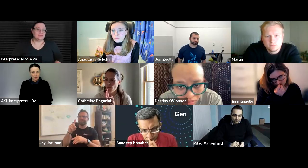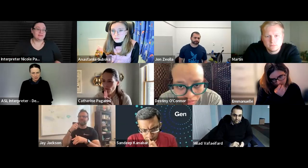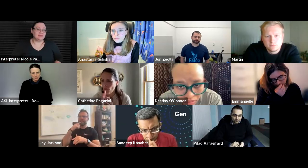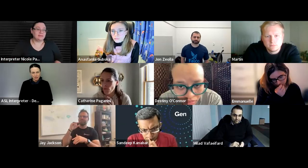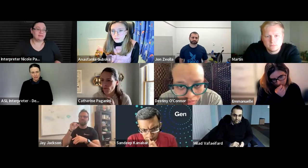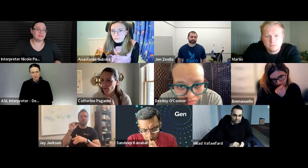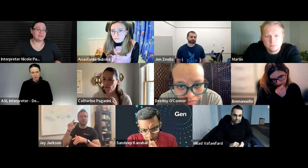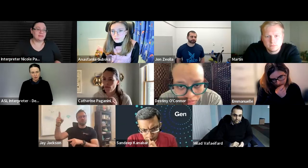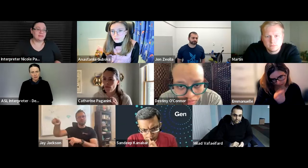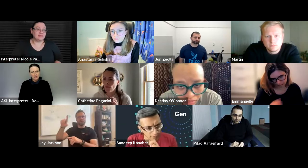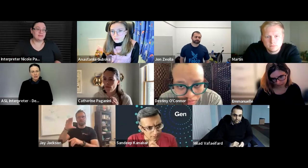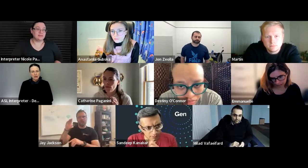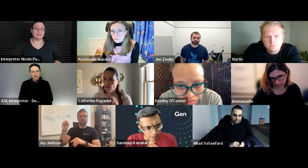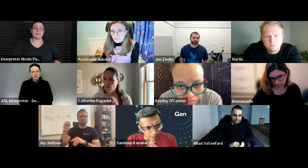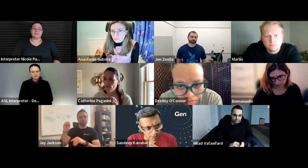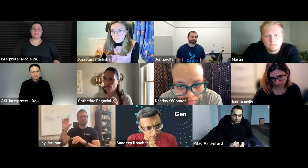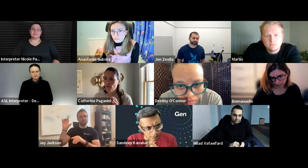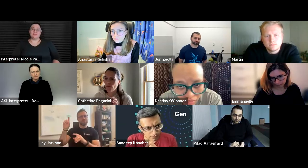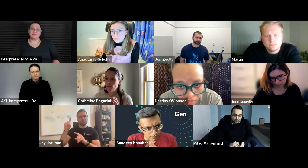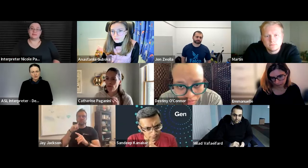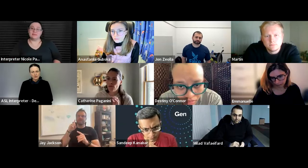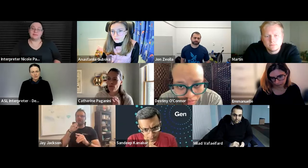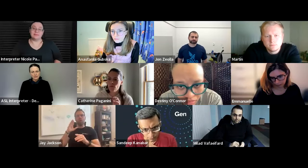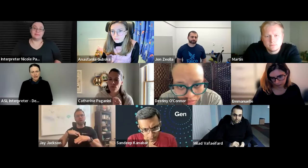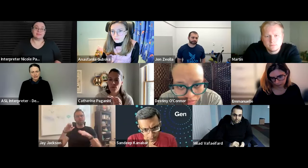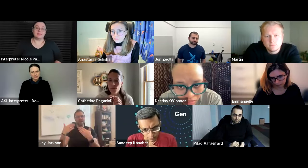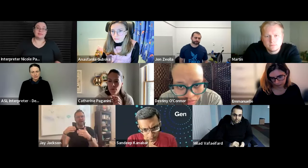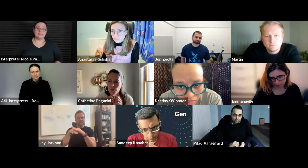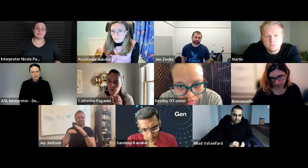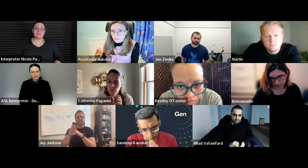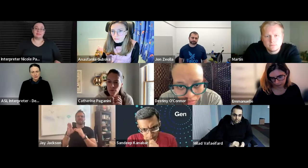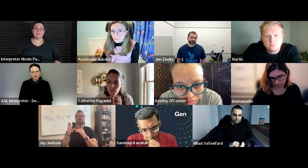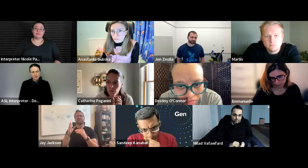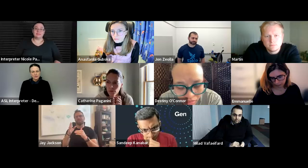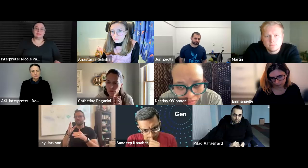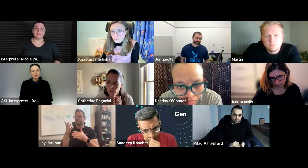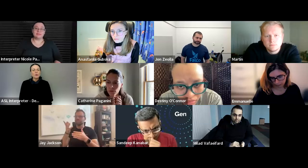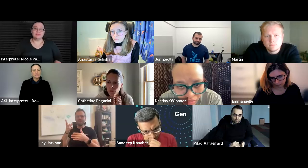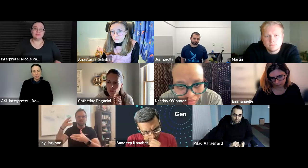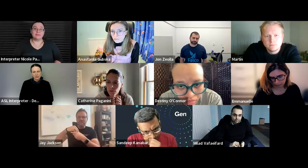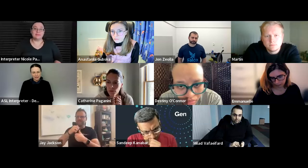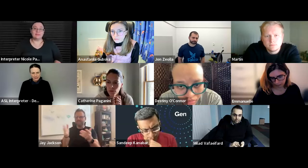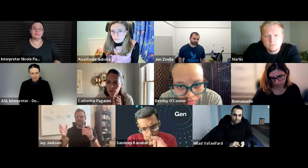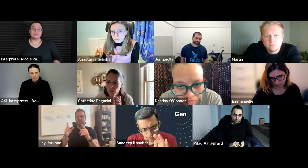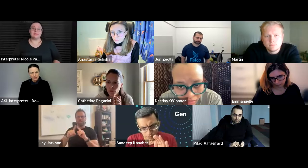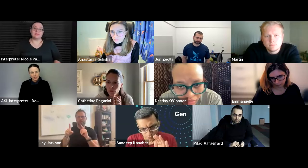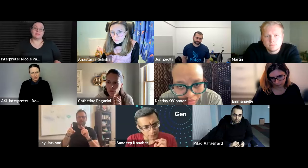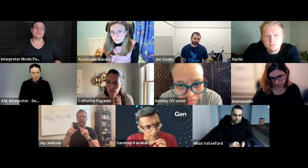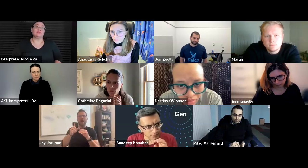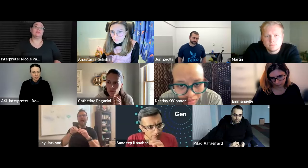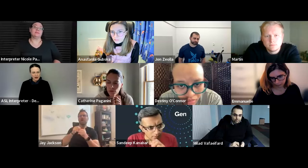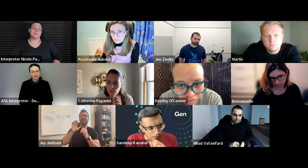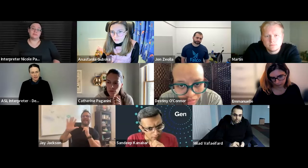folks or people with disabilities in general um at willing to talk about accessibility